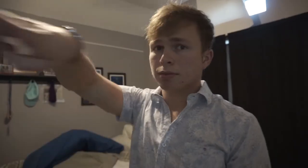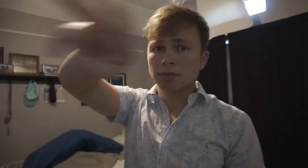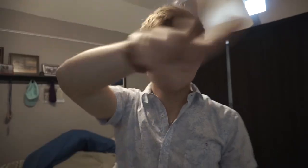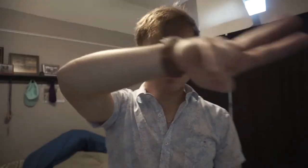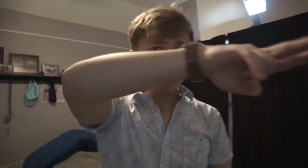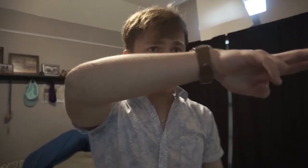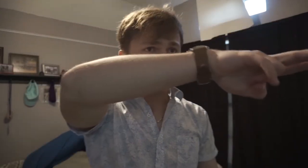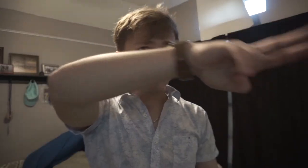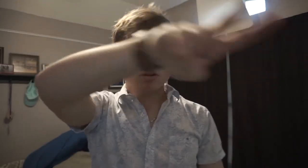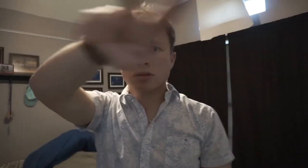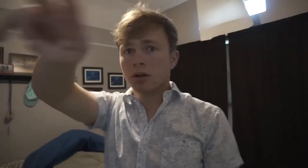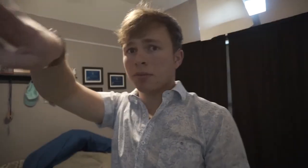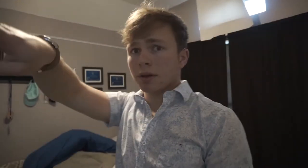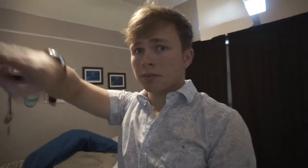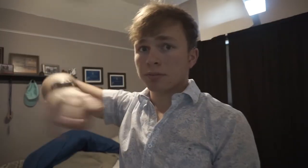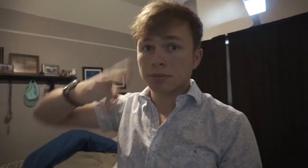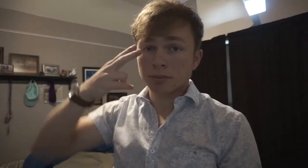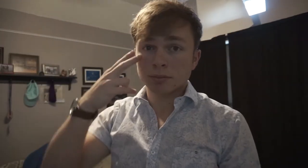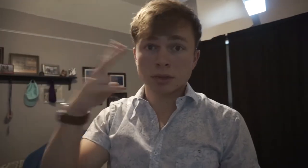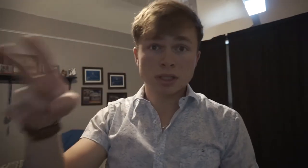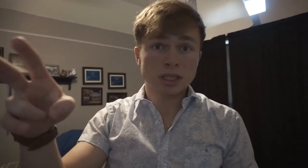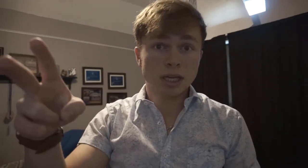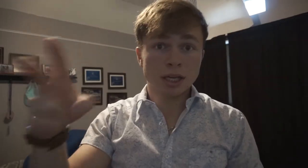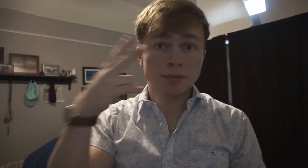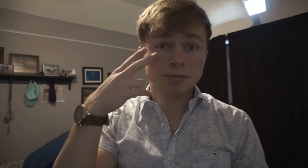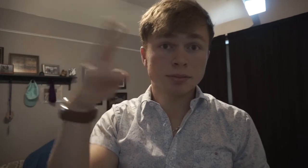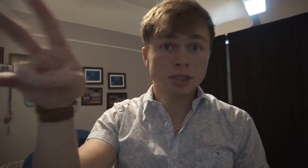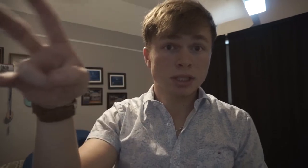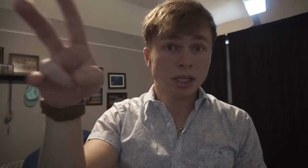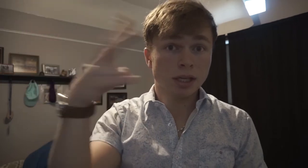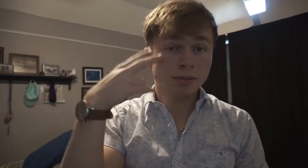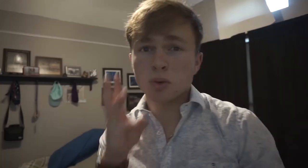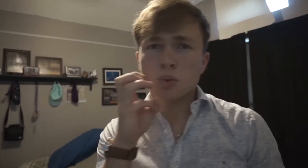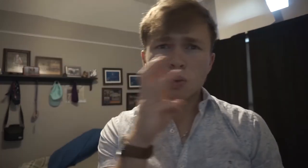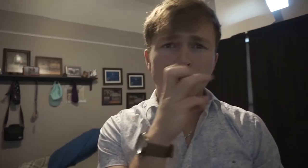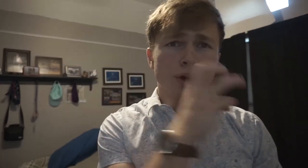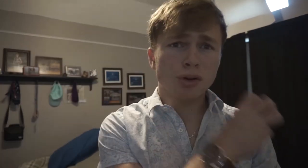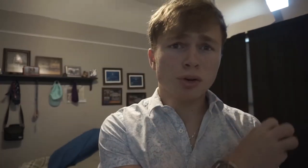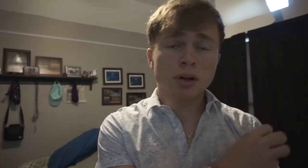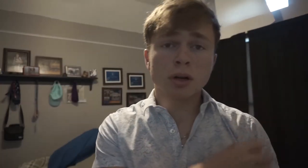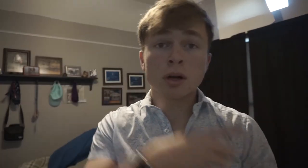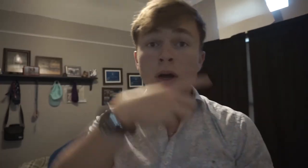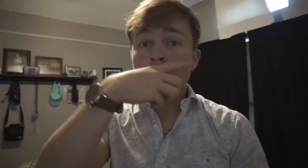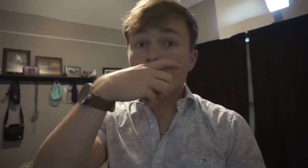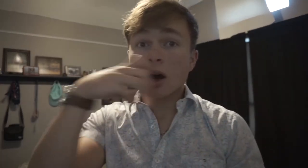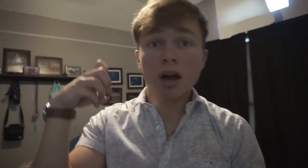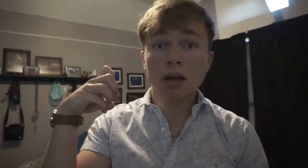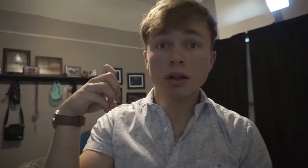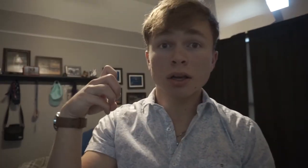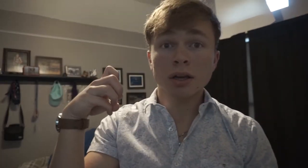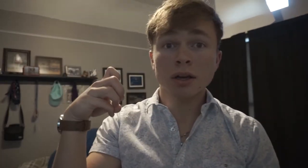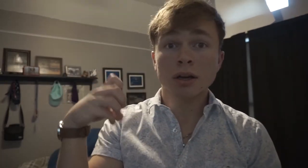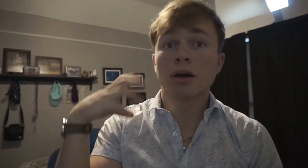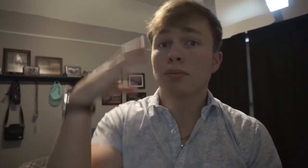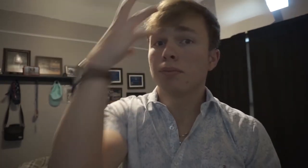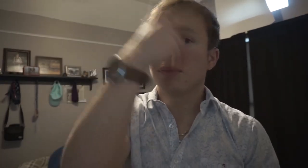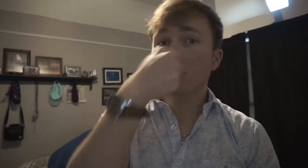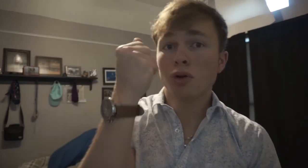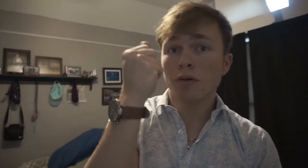I saw something. See. See. Weird. Ugly. Beautiful.